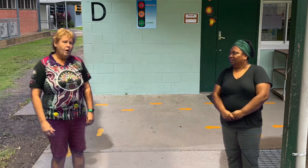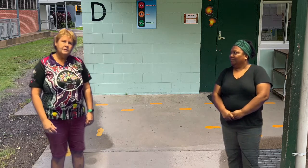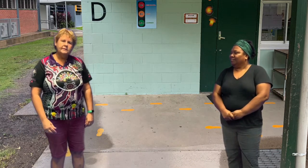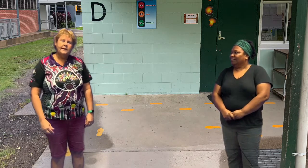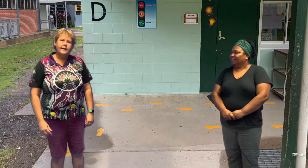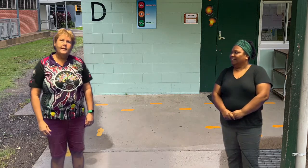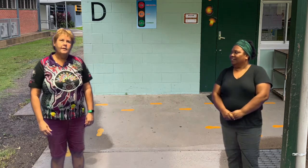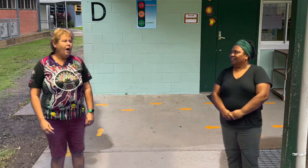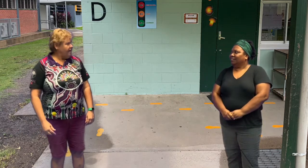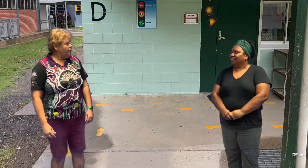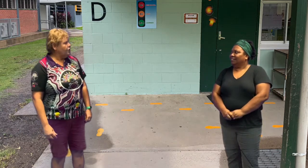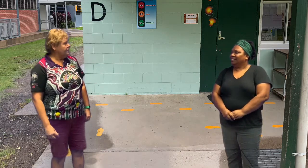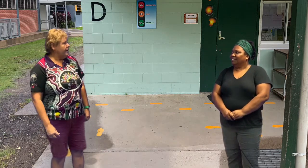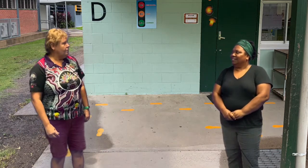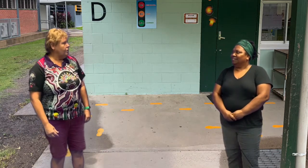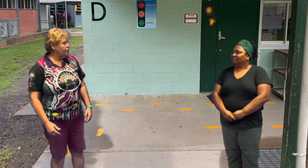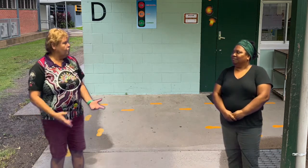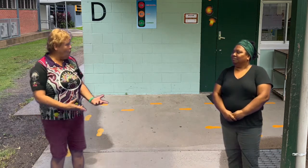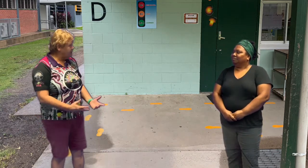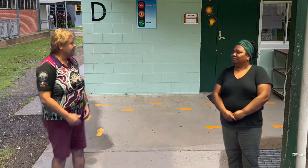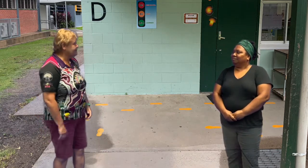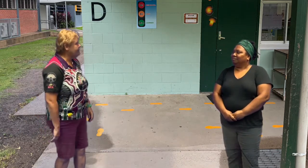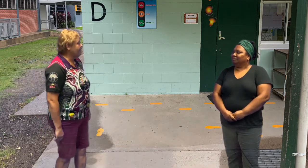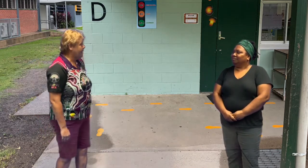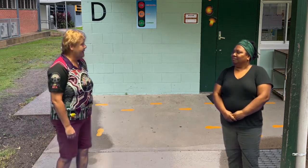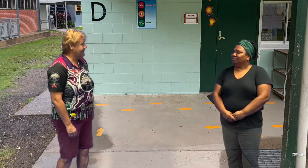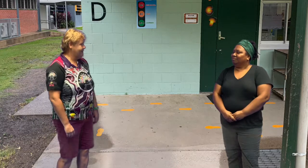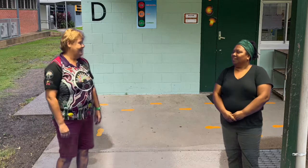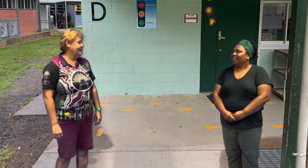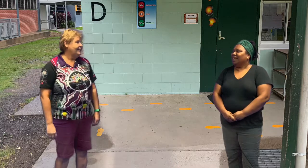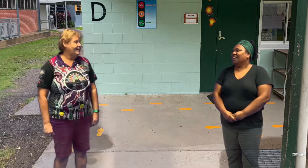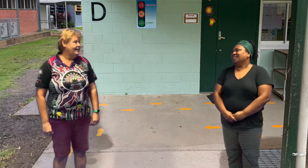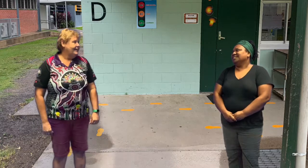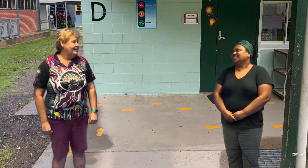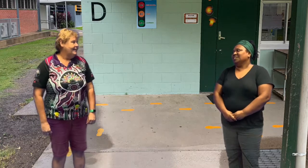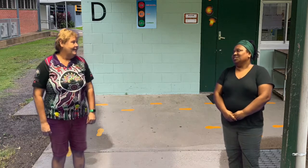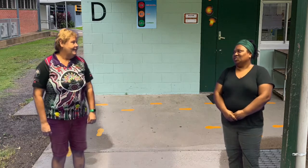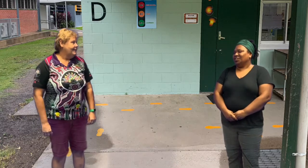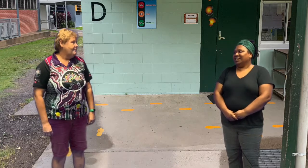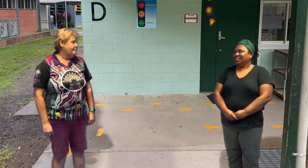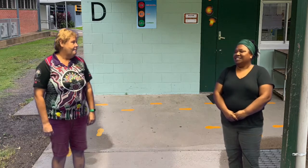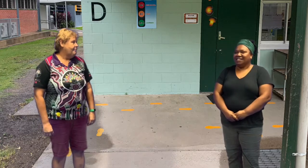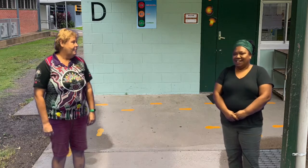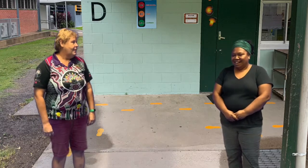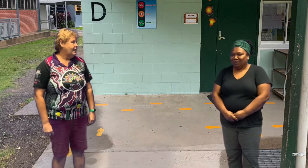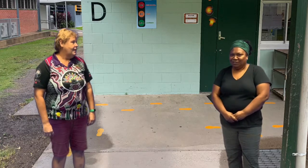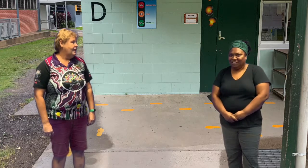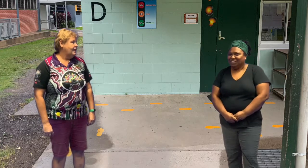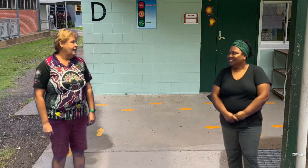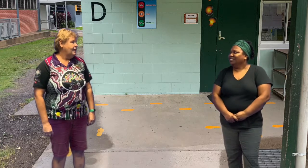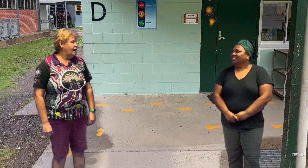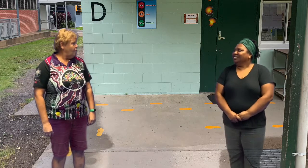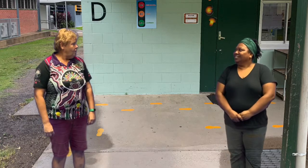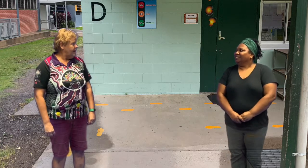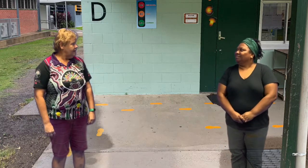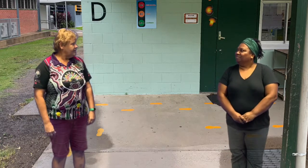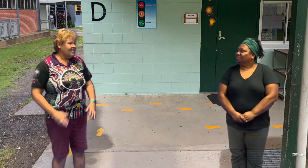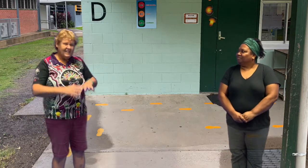Auslan? I've heard that word. What does it mean? It's Australian Sign Language. Oh wow, so that's